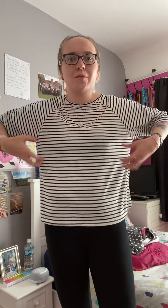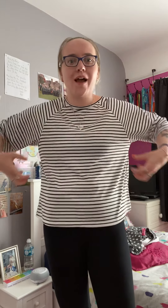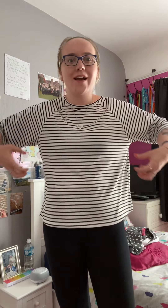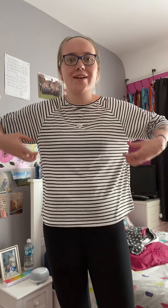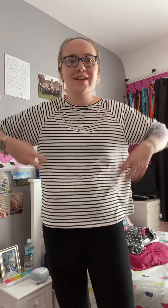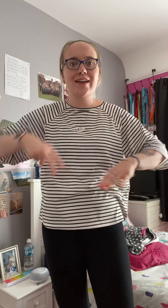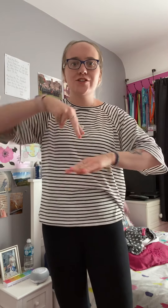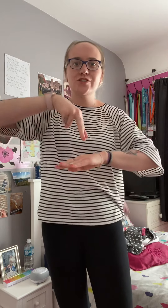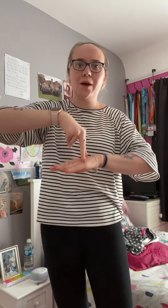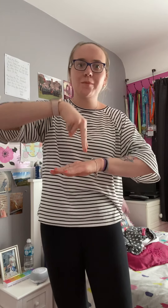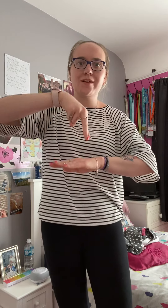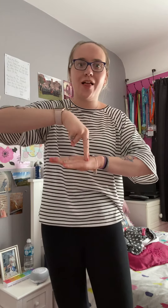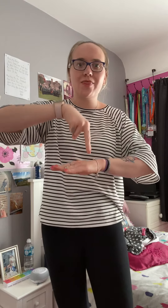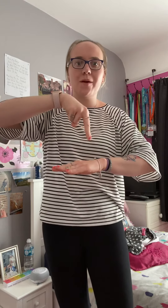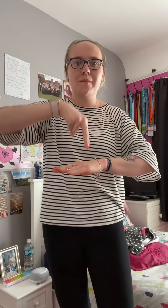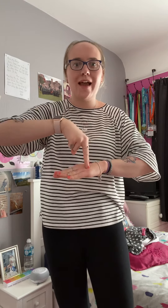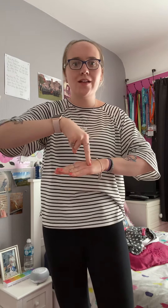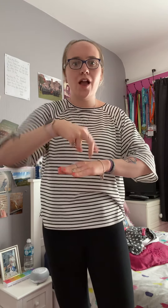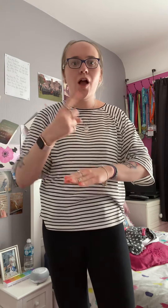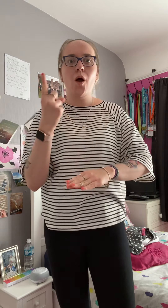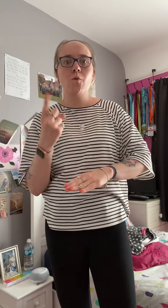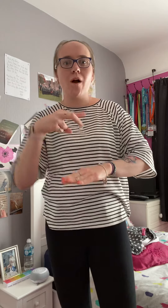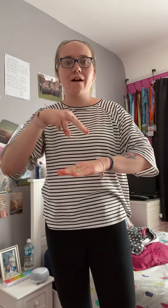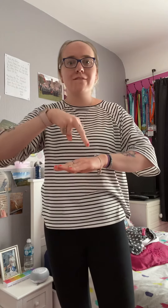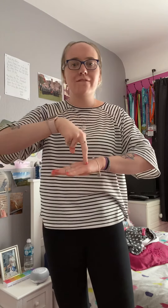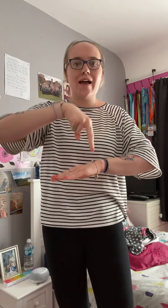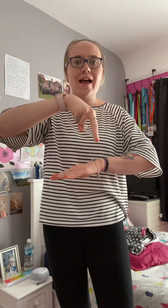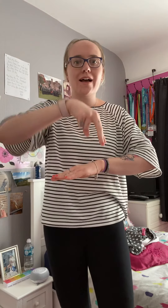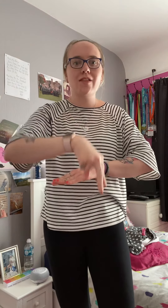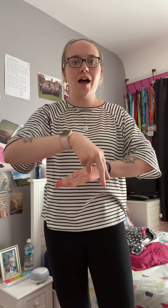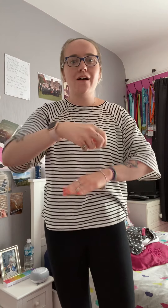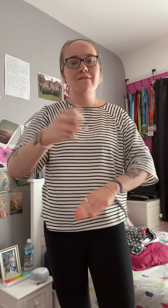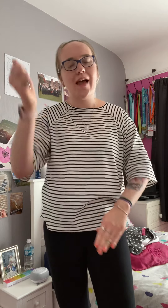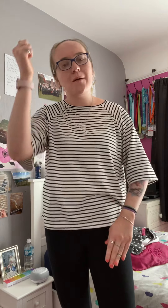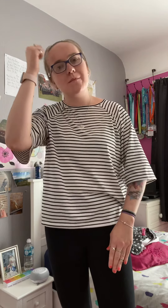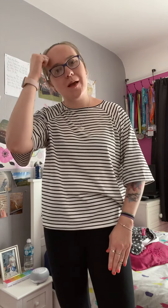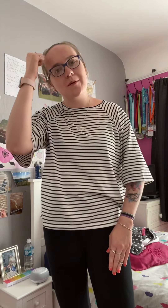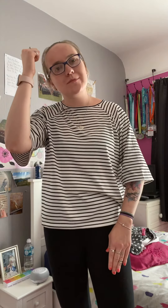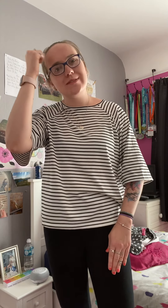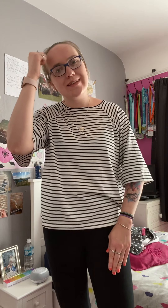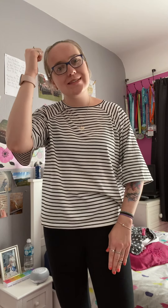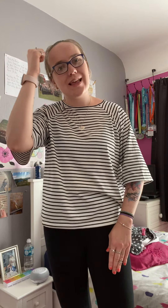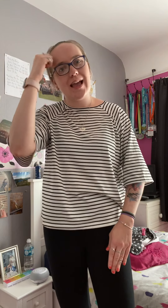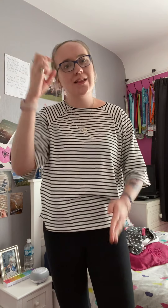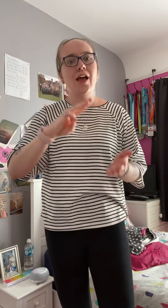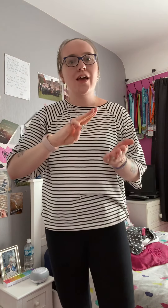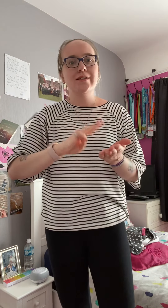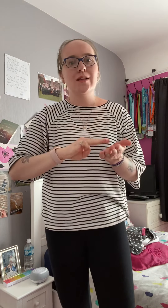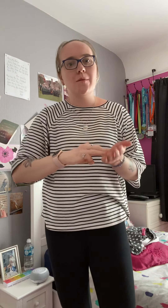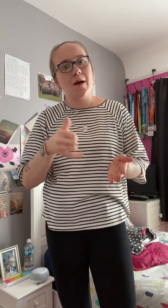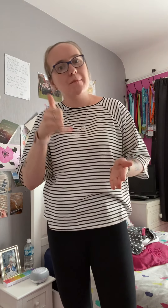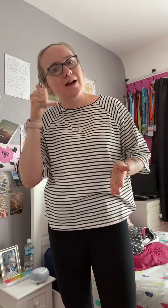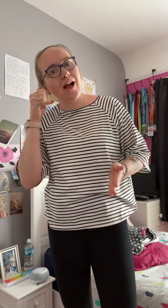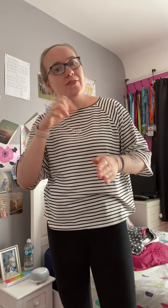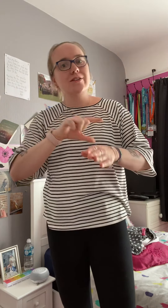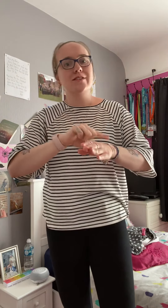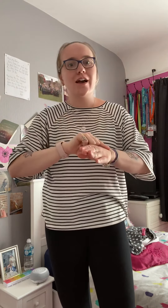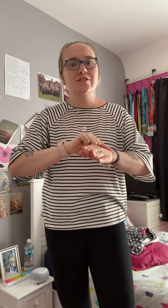Monkeys jumping on the bed One fell off and bumped his head So Mama called the doctor